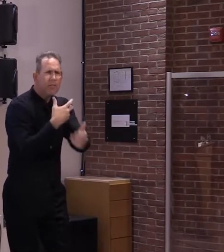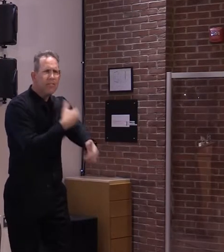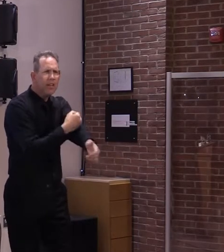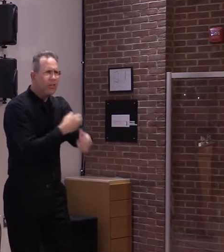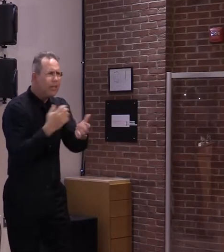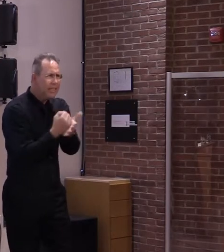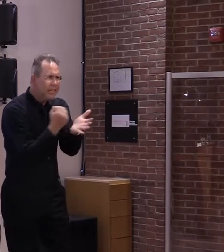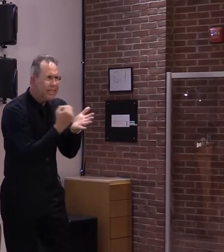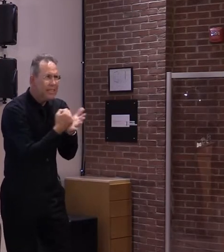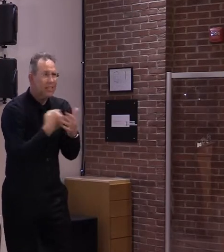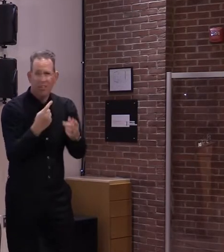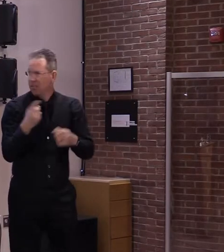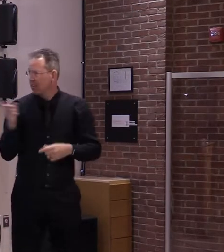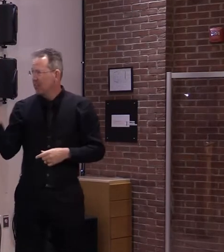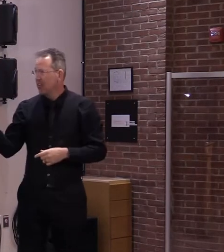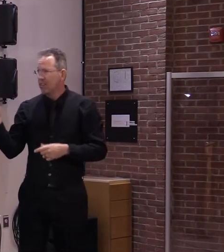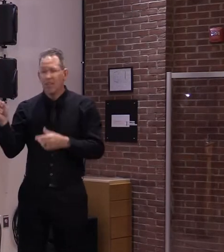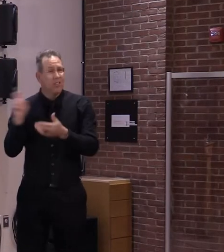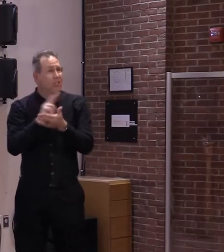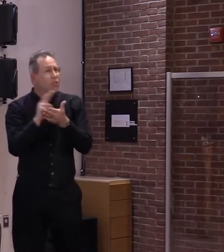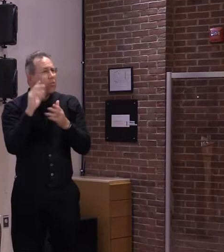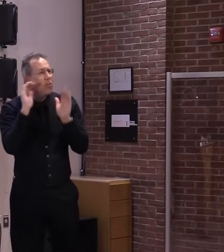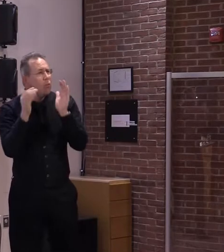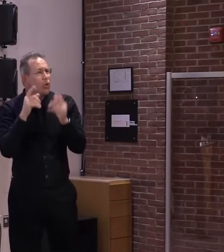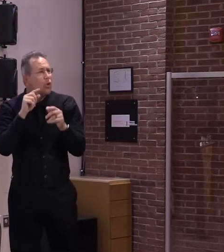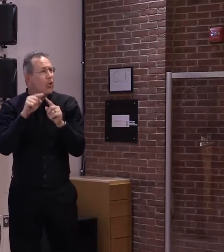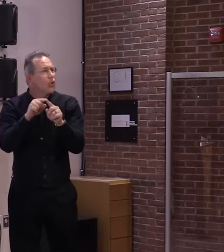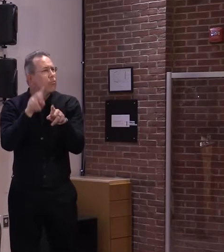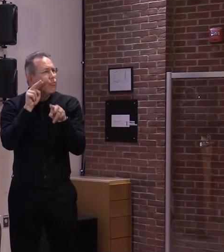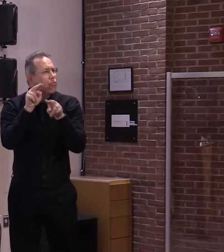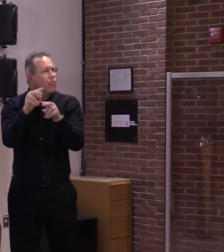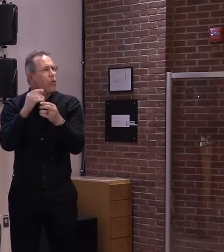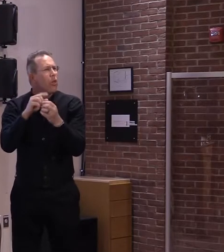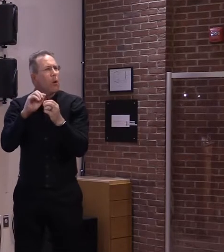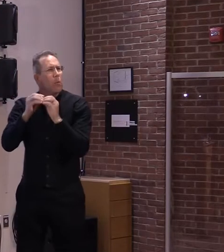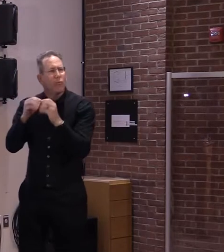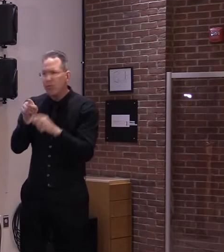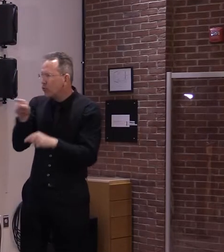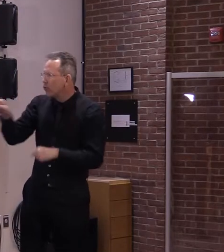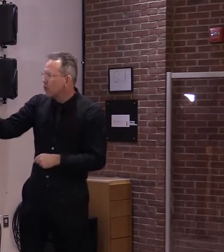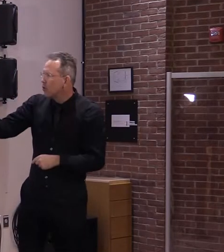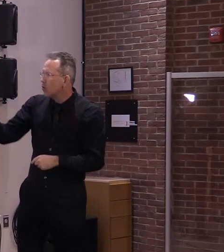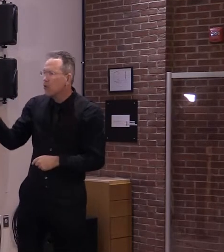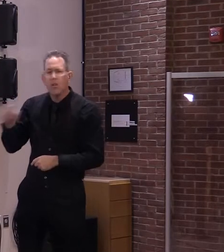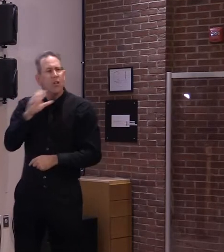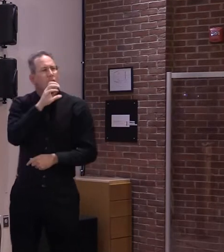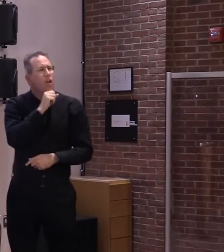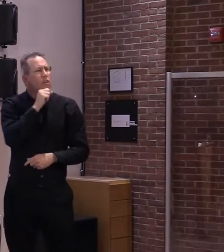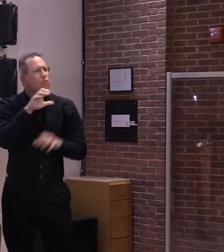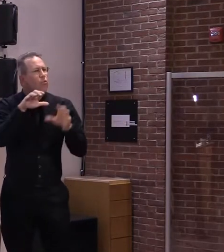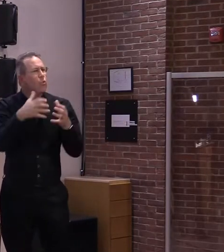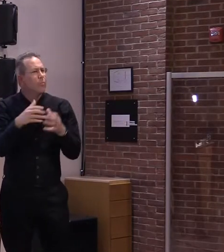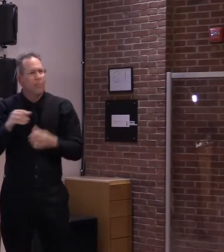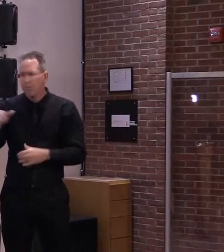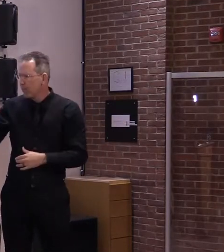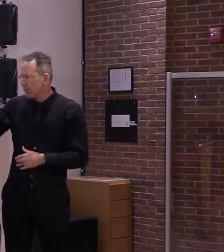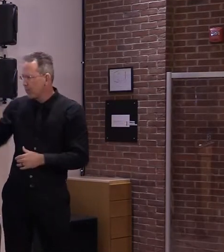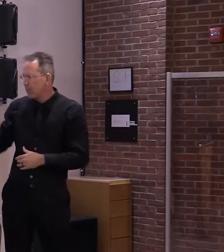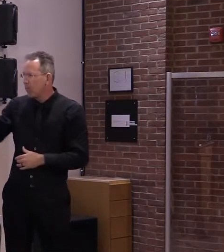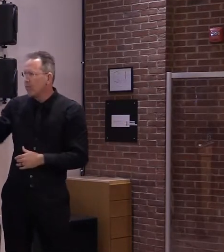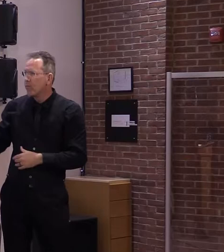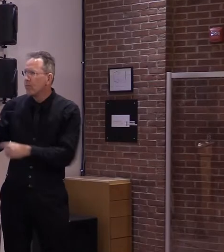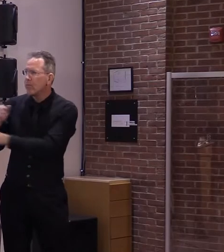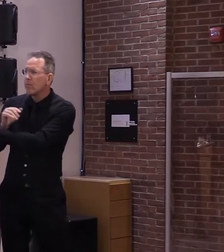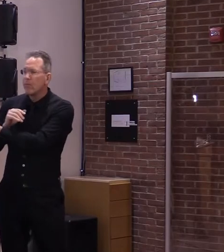decrease in every age group with the younger cases continuing to fall the most with cases among 10 to 19 year olds